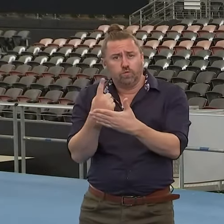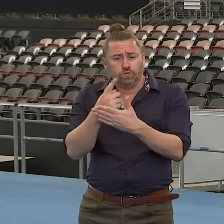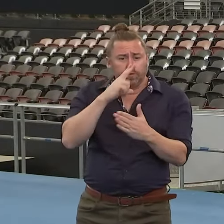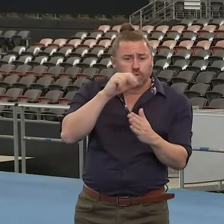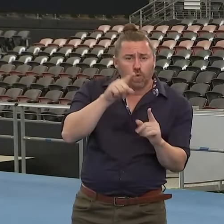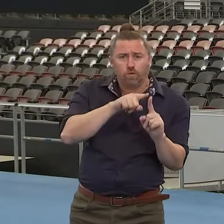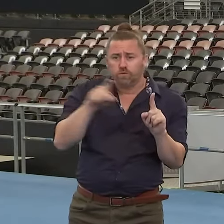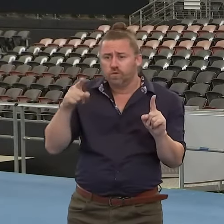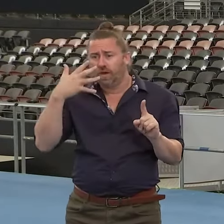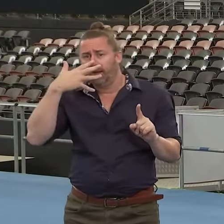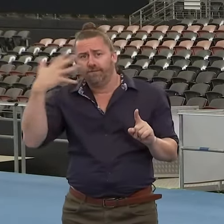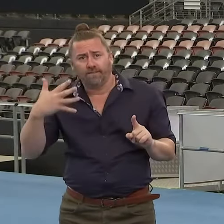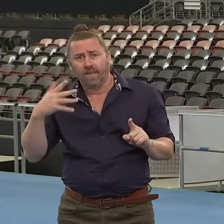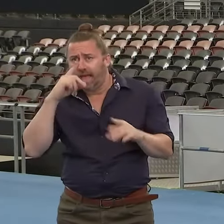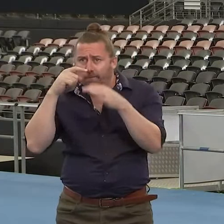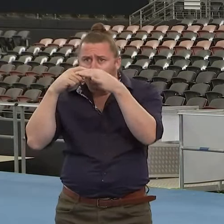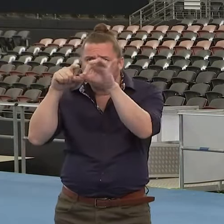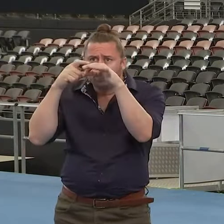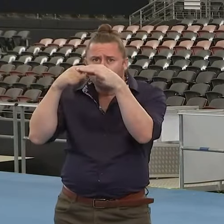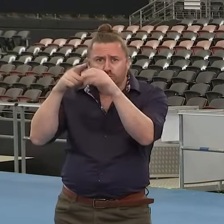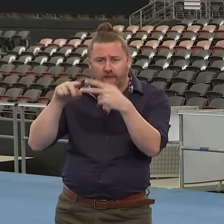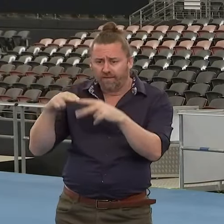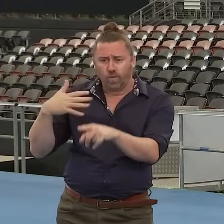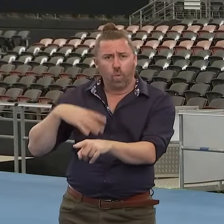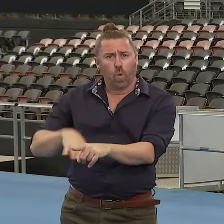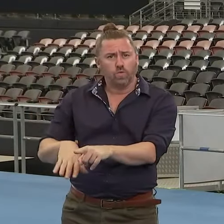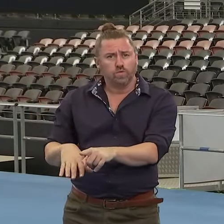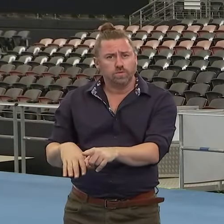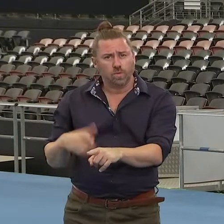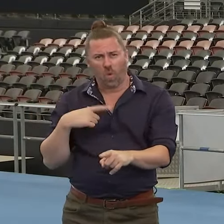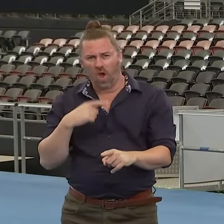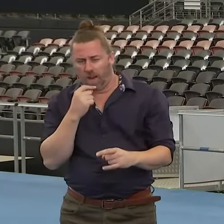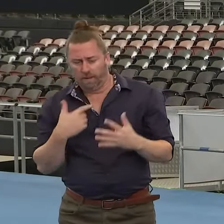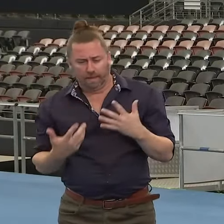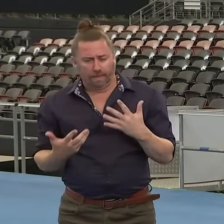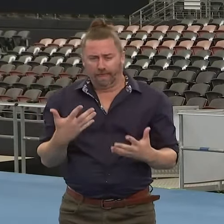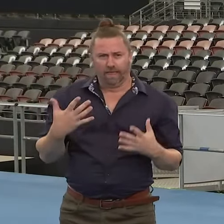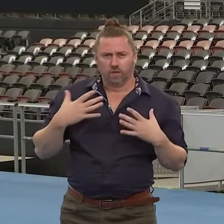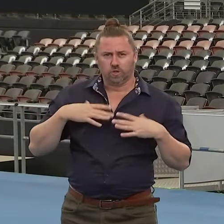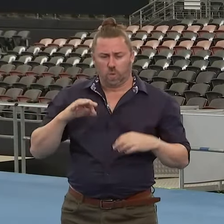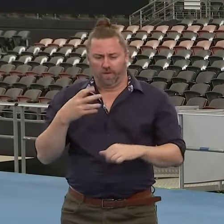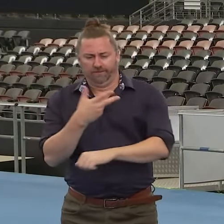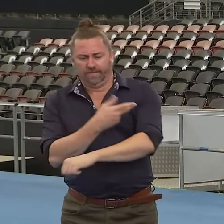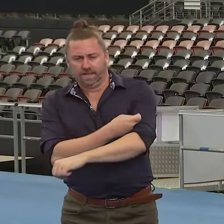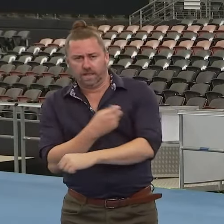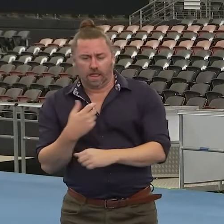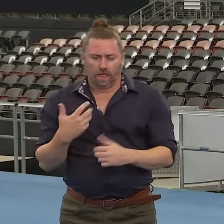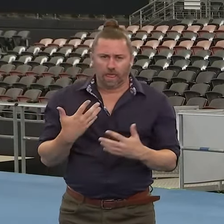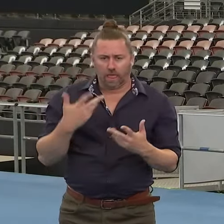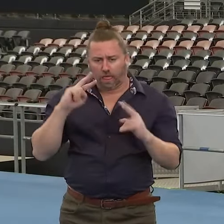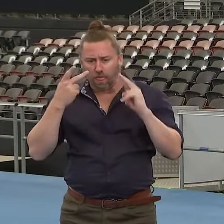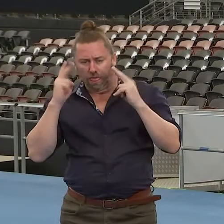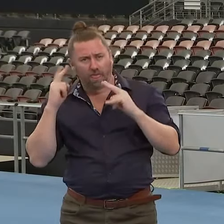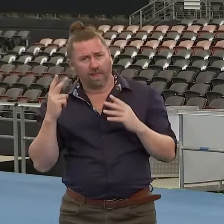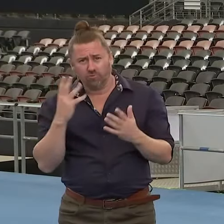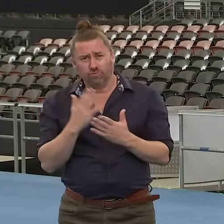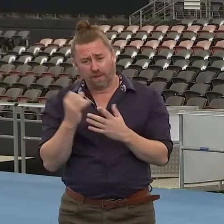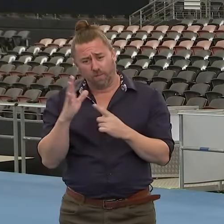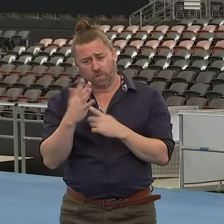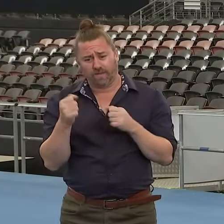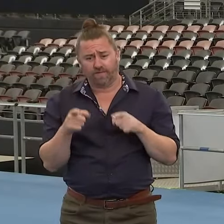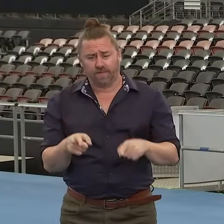that our 12 to 15 year olds may have as to why they might hesitate in getting that vaccine. It's so important they get vaccinated.